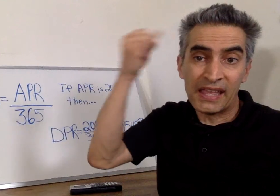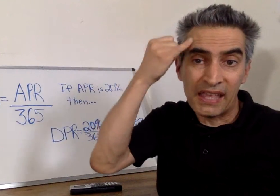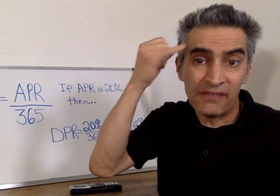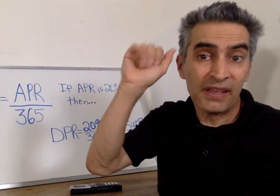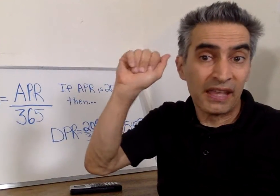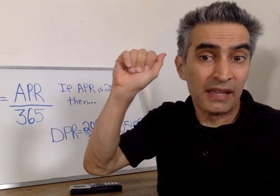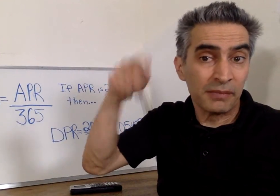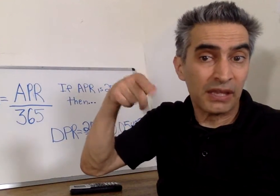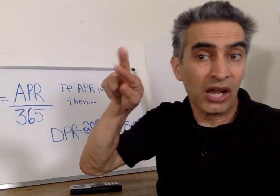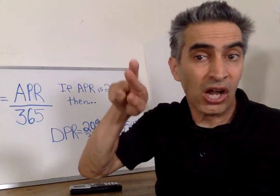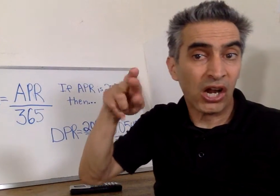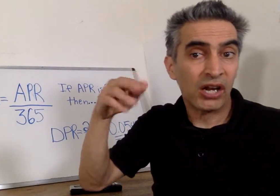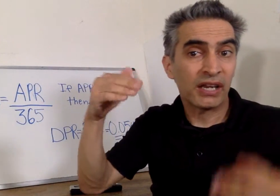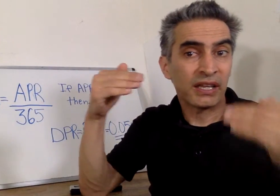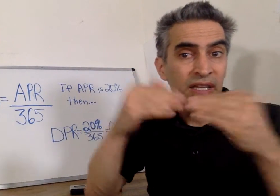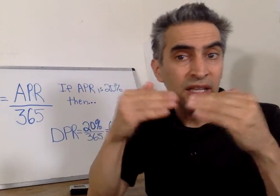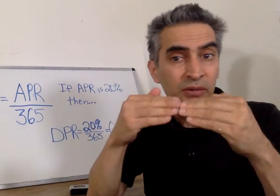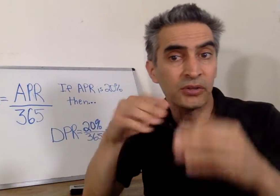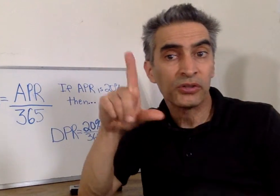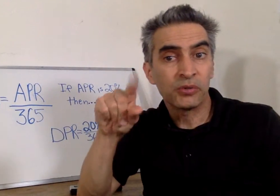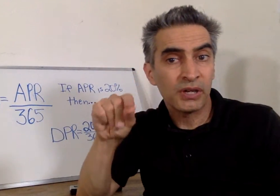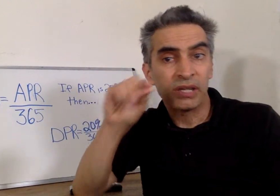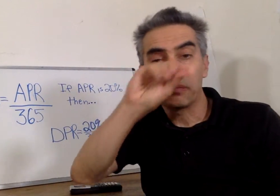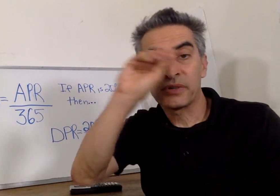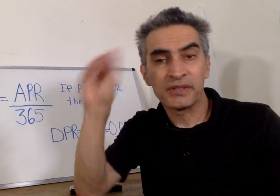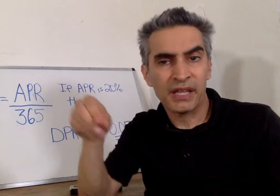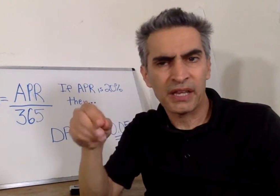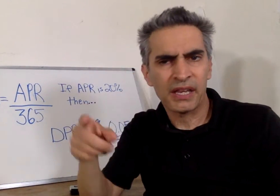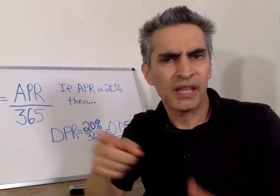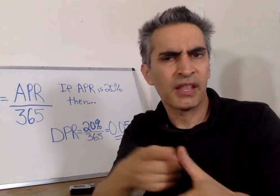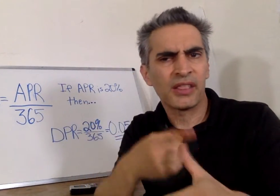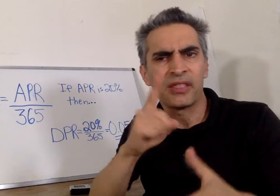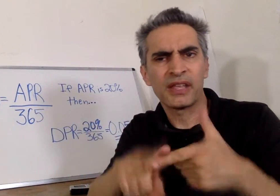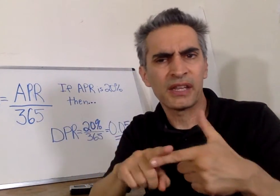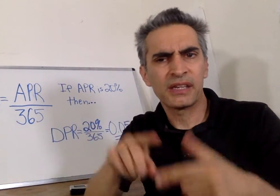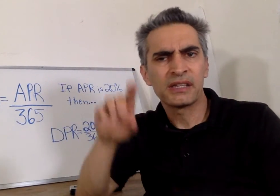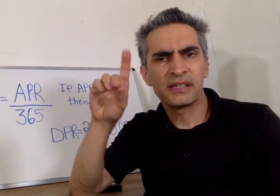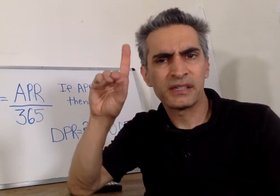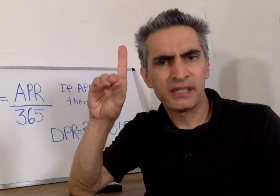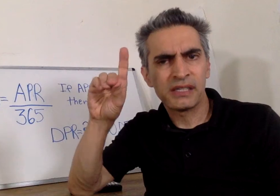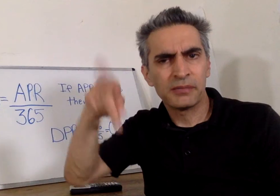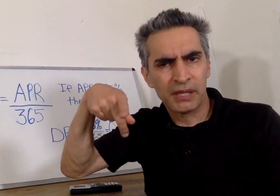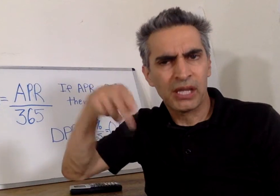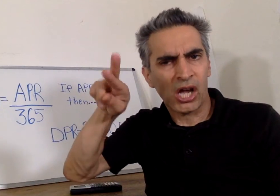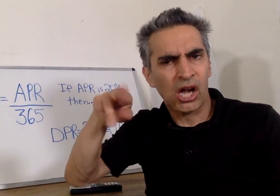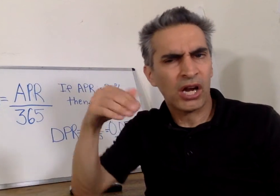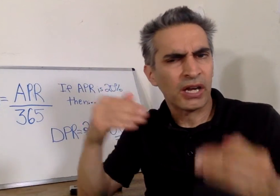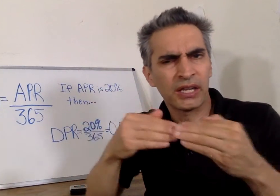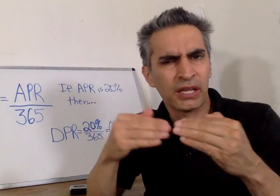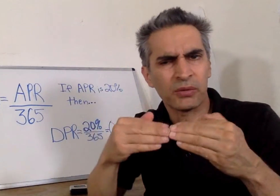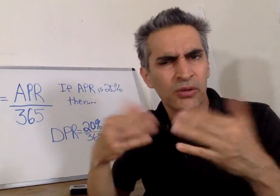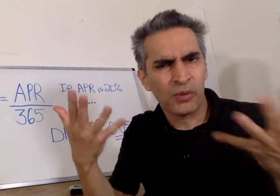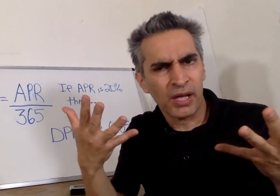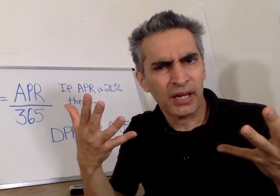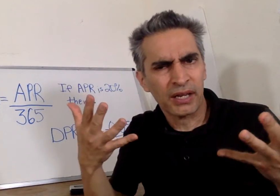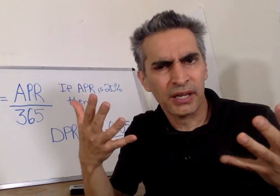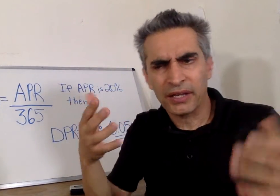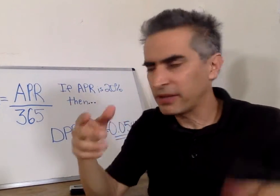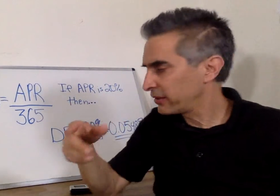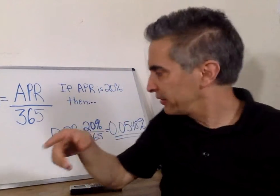If your APR equals 20%, then your DPR is going to equal